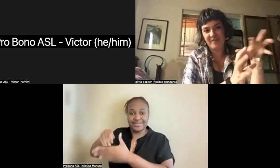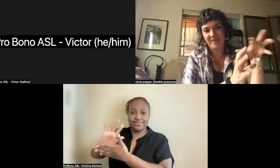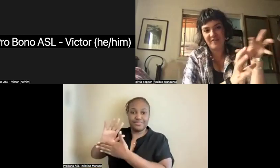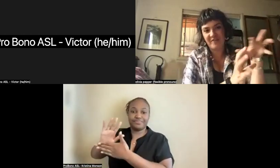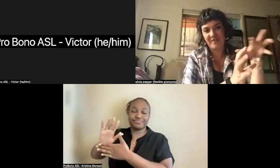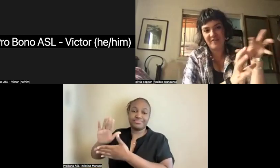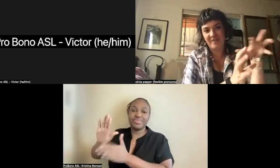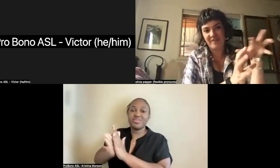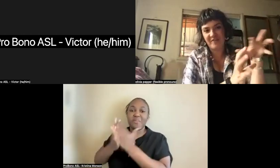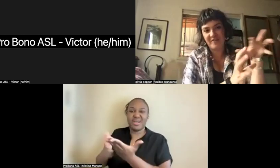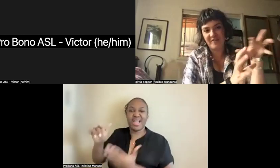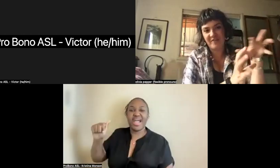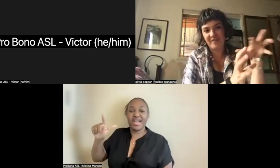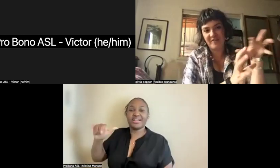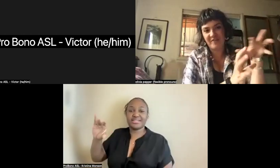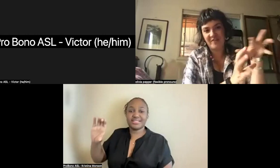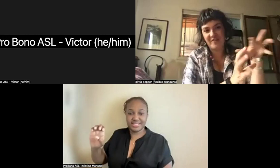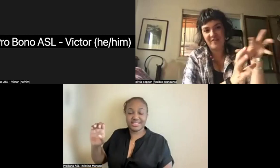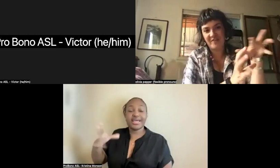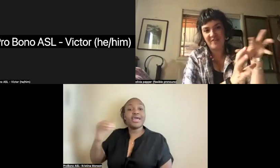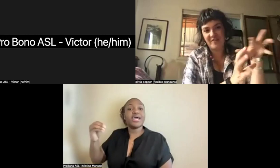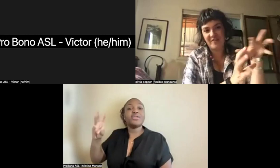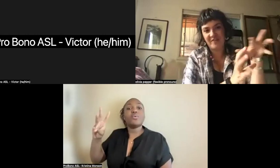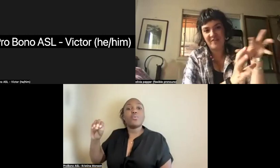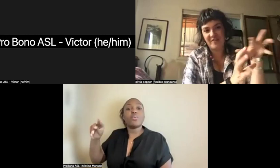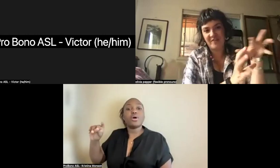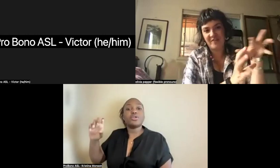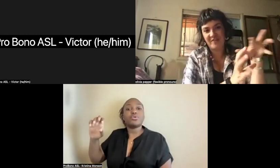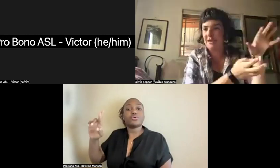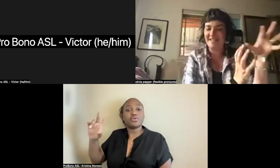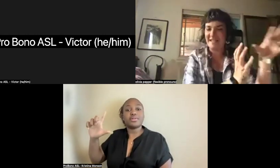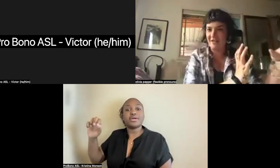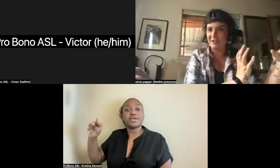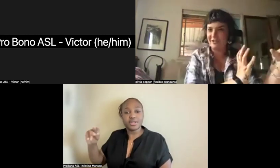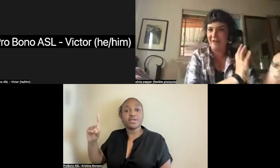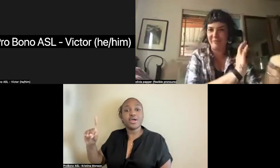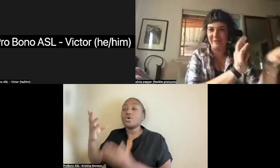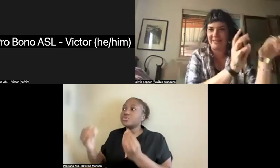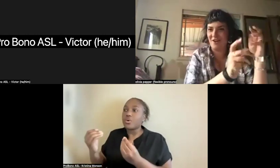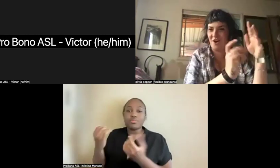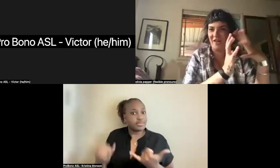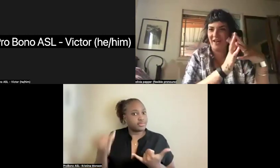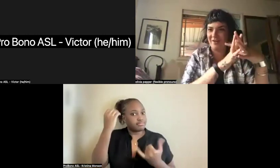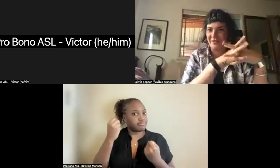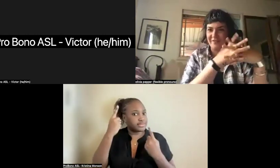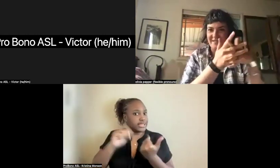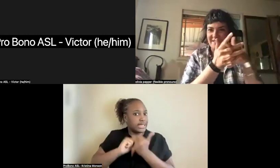families were very connected, these artistic, upper class, occultist, magic-influenced English families all